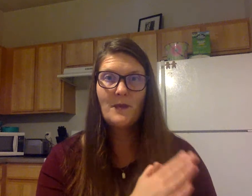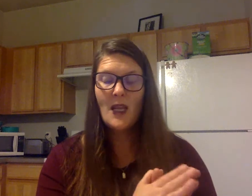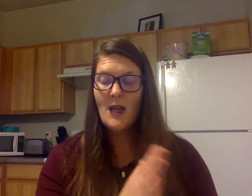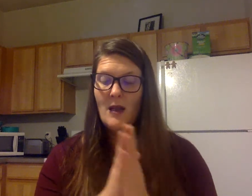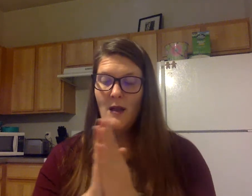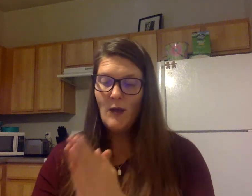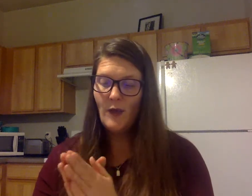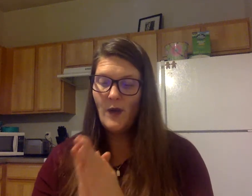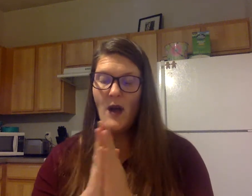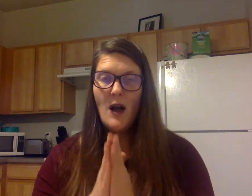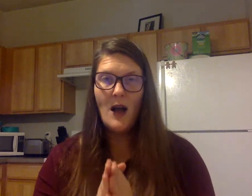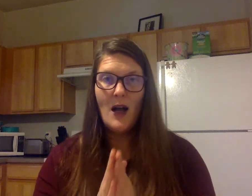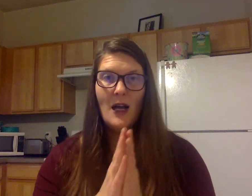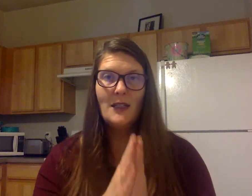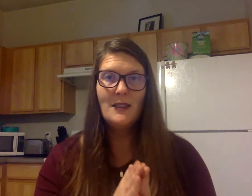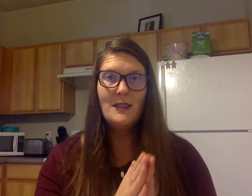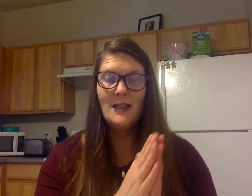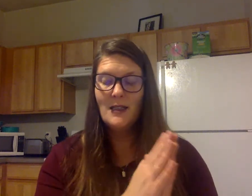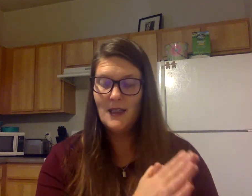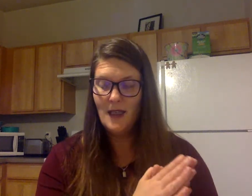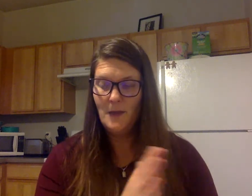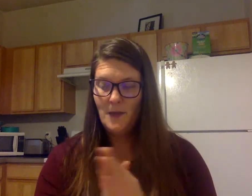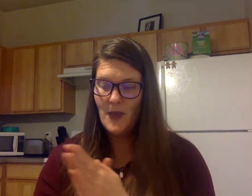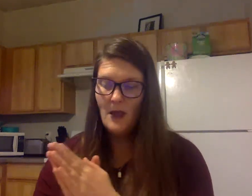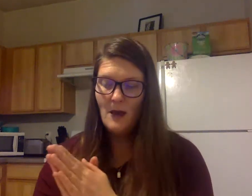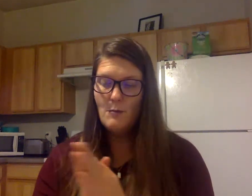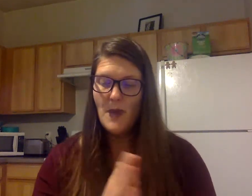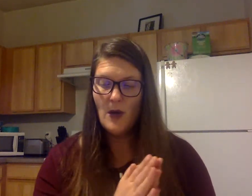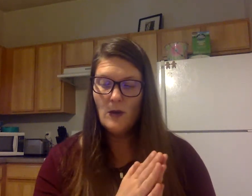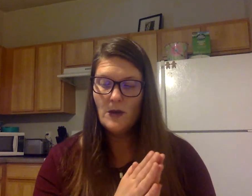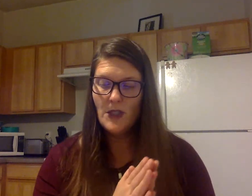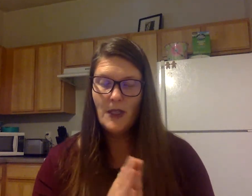We'll get your choppers choppers ready to words sounds.